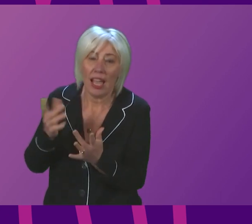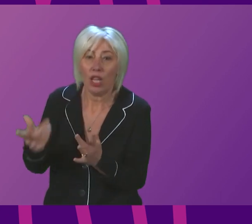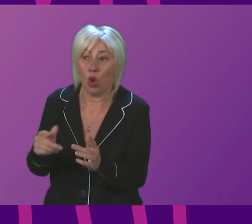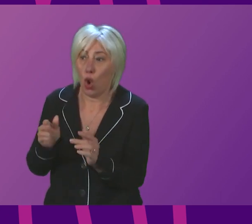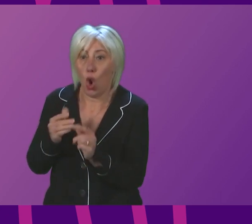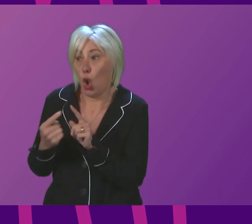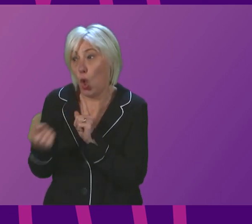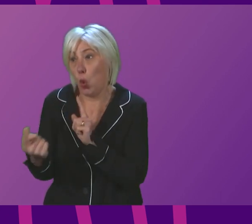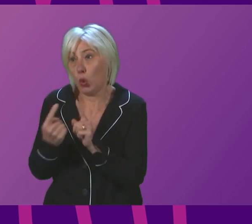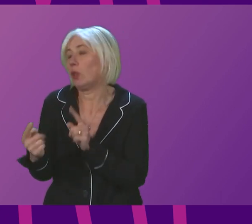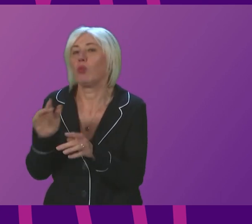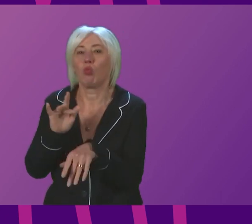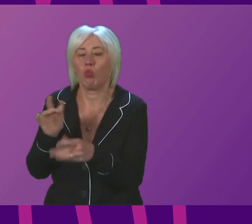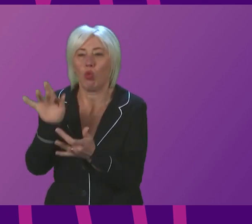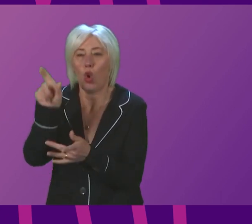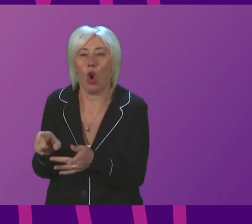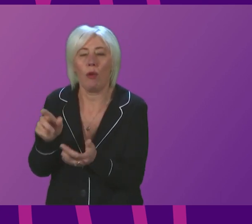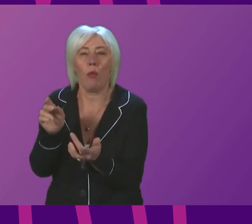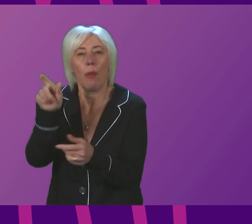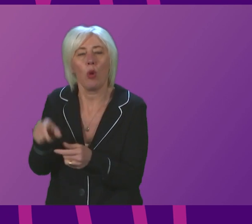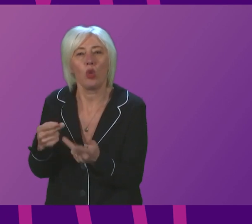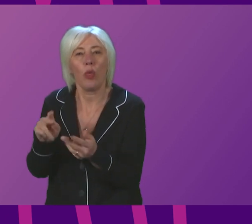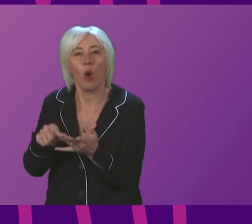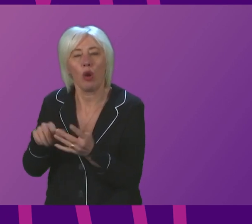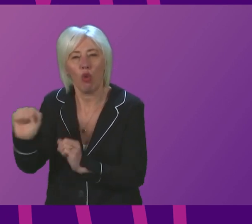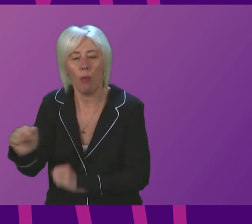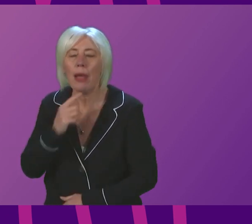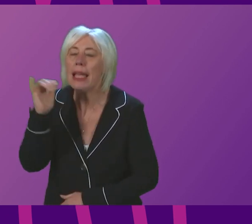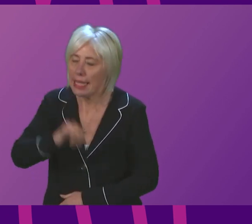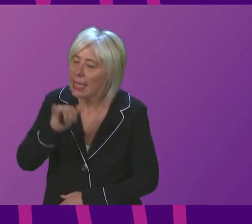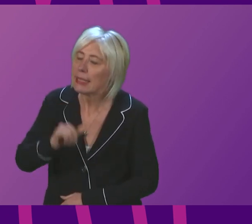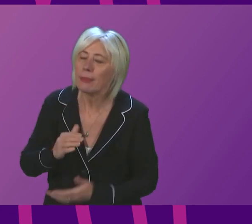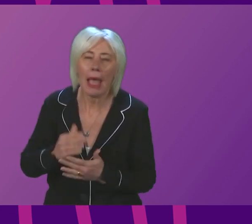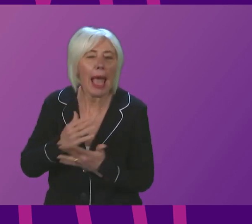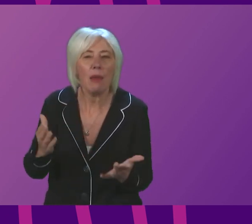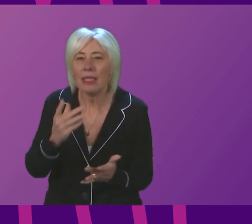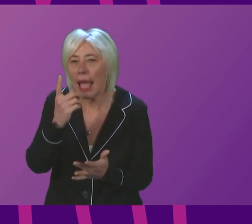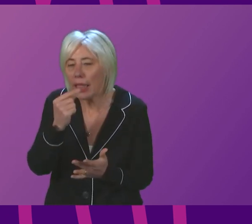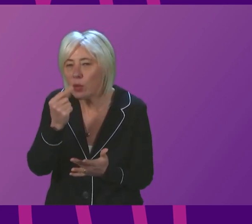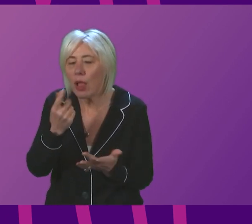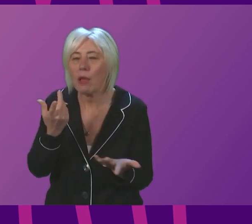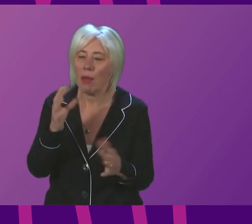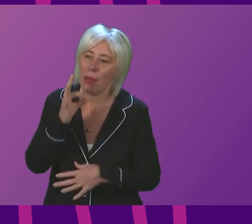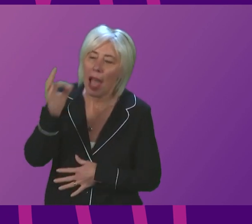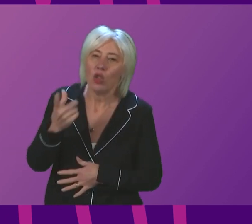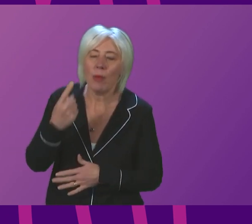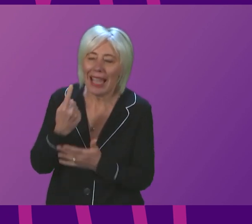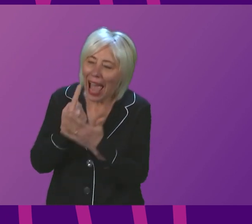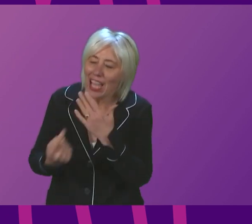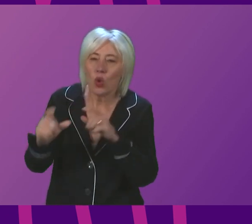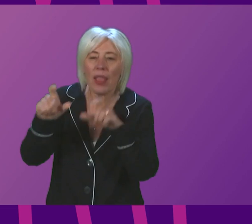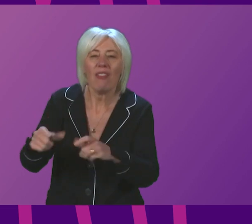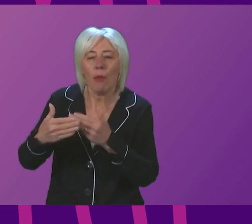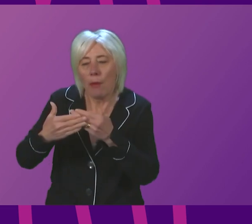Yes, I can. If there is still work to do to make that clear, we will make sure that is done, but anybody eligible who has been asked to isolate for a longer